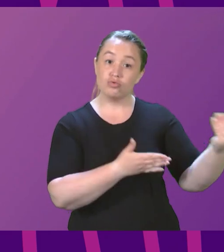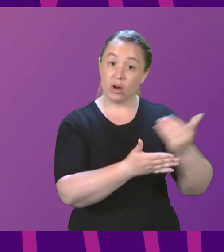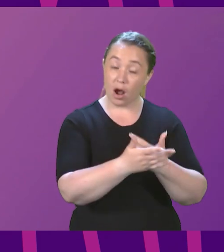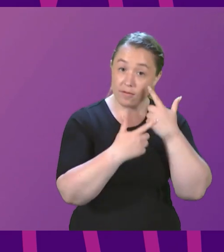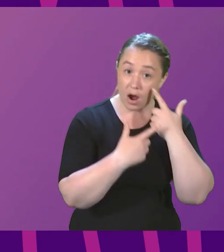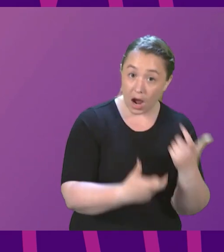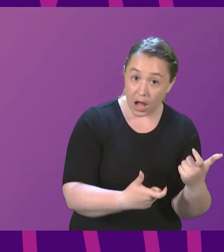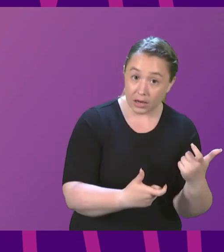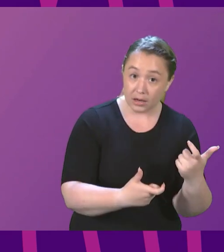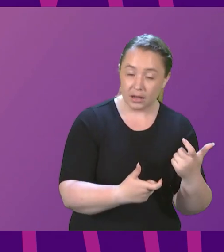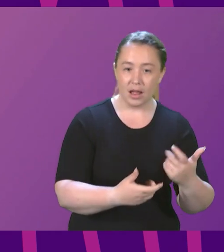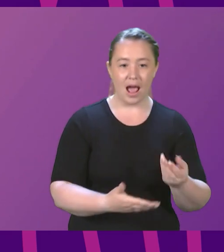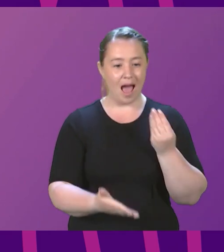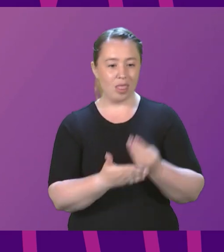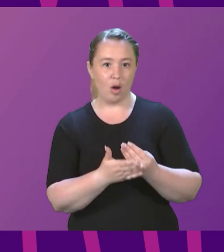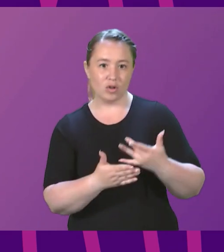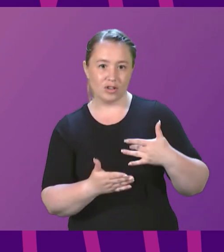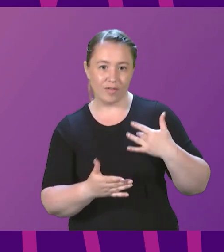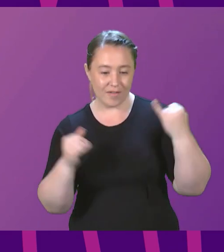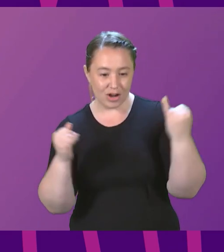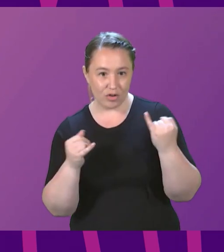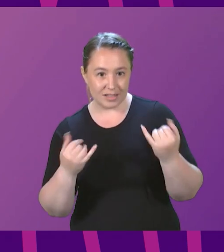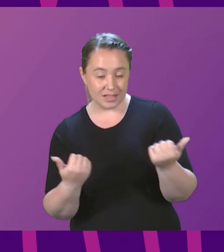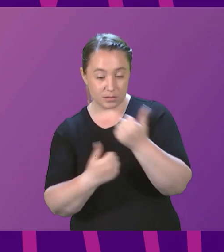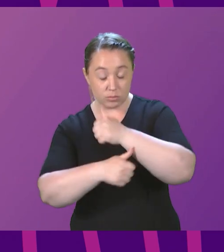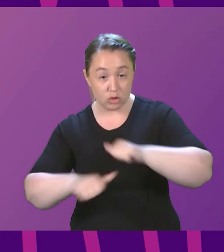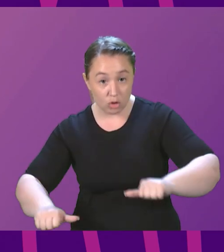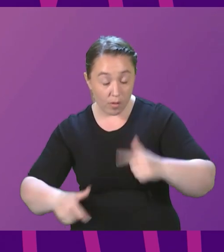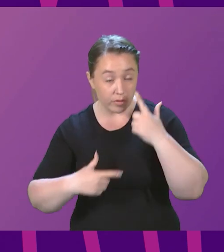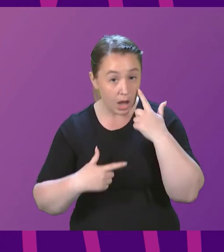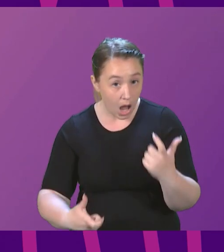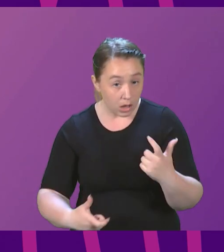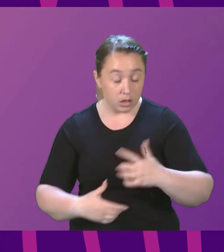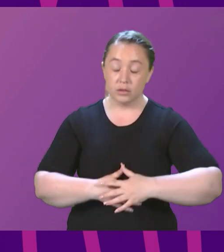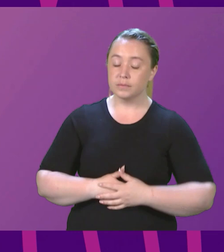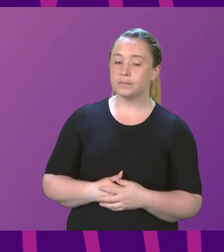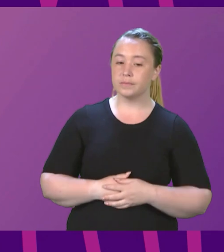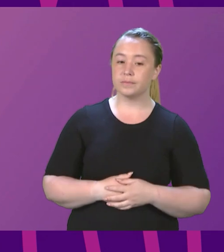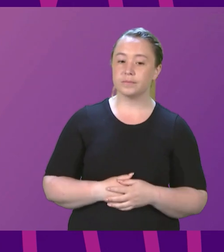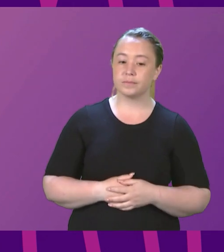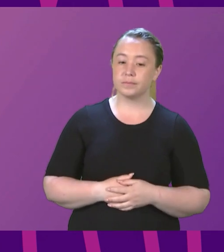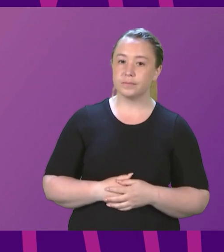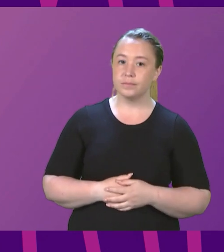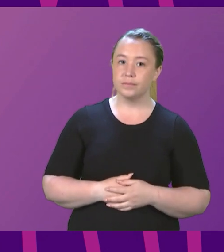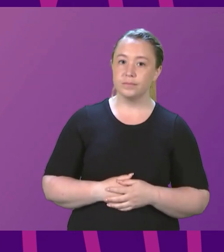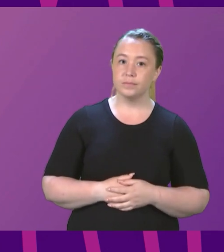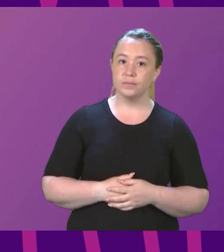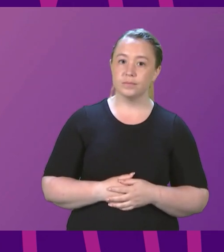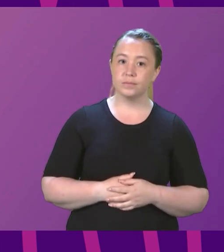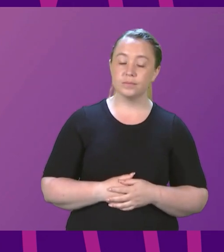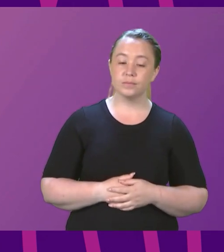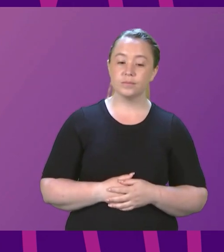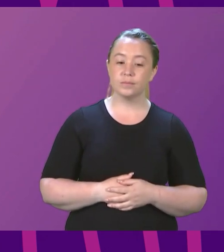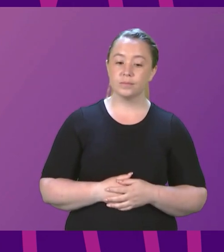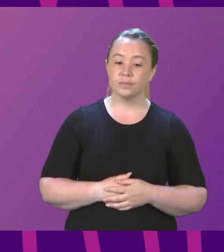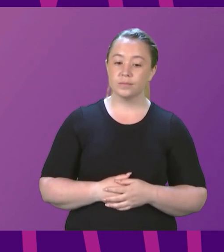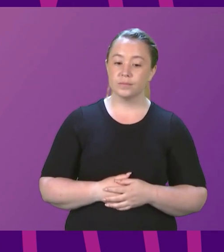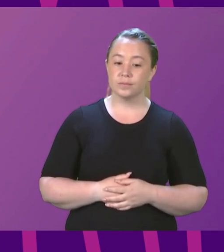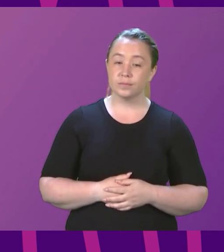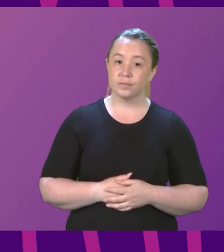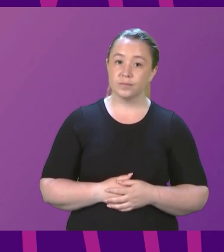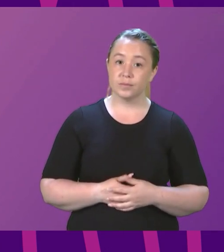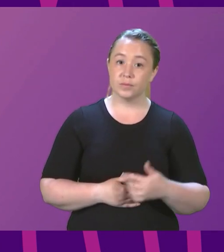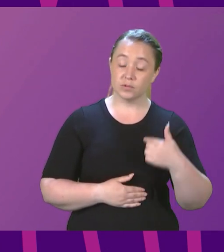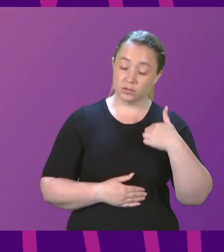to address the cost of living crisis? First minister. Again, if you speak as I do regularly